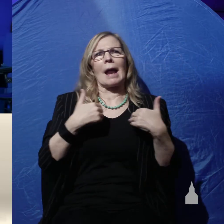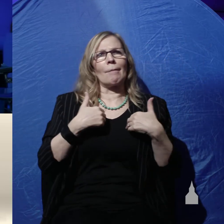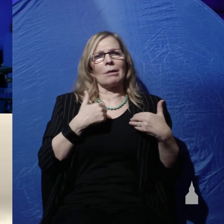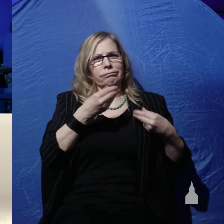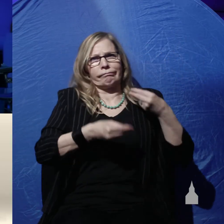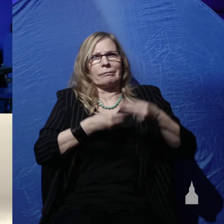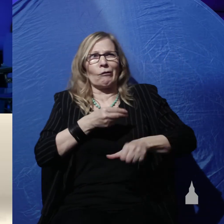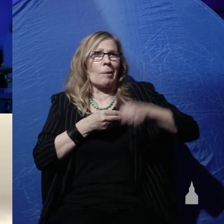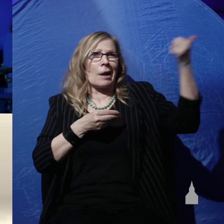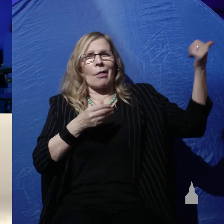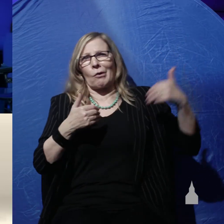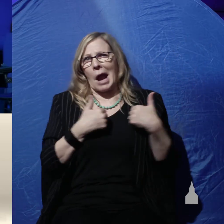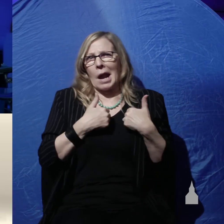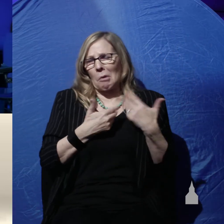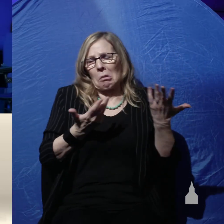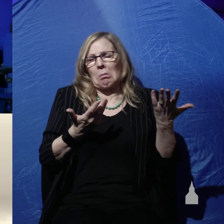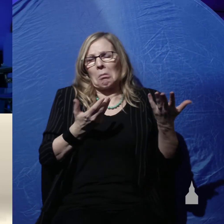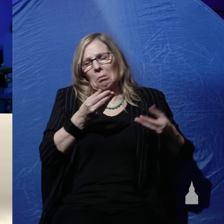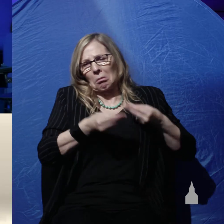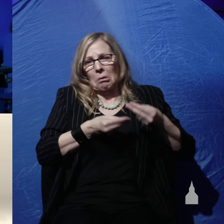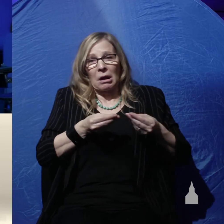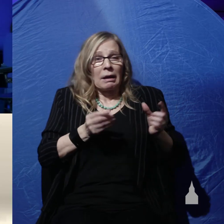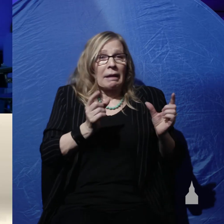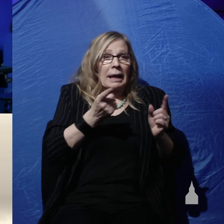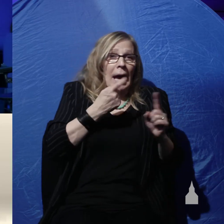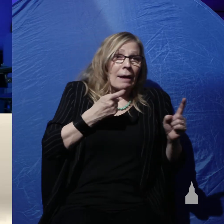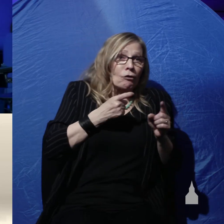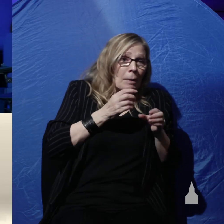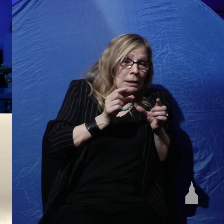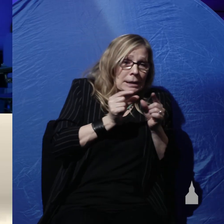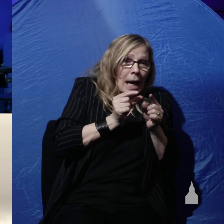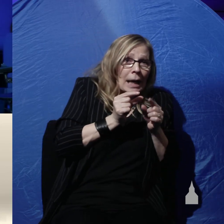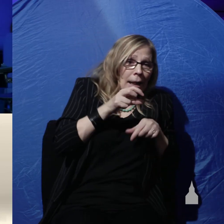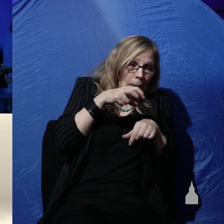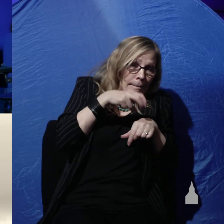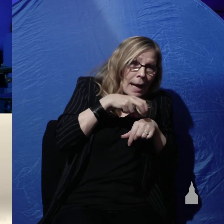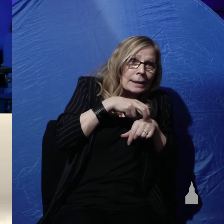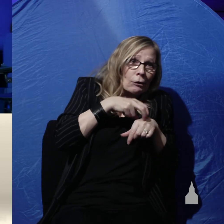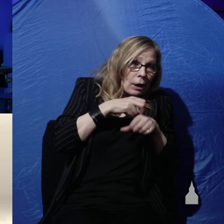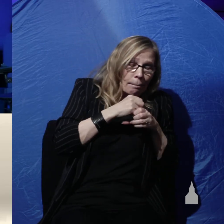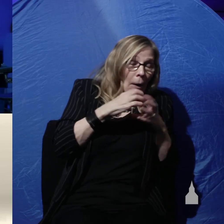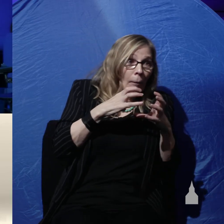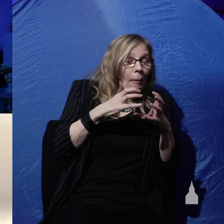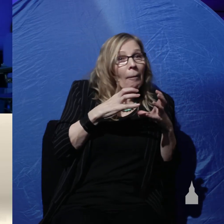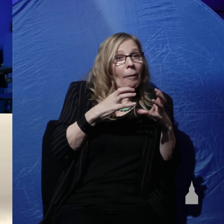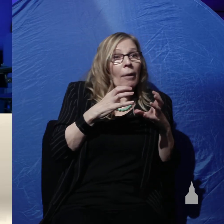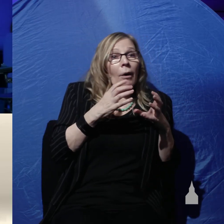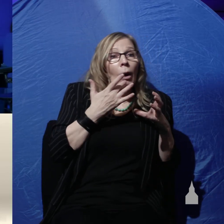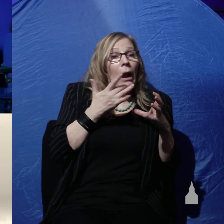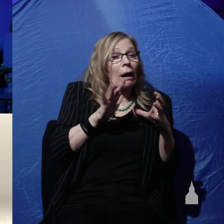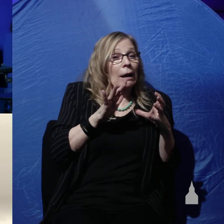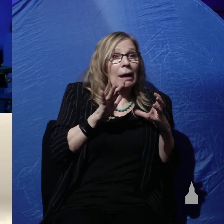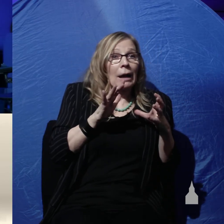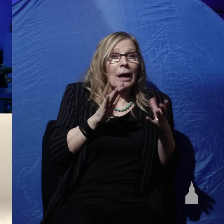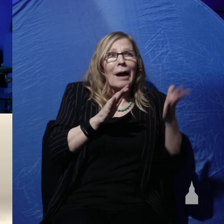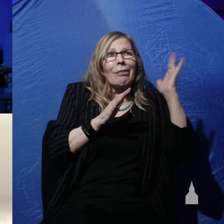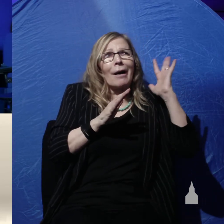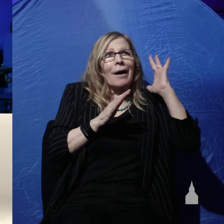some other animal which descended from a little tiny bacterium that popped into existence by chance in the primordial oceans three and a half